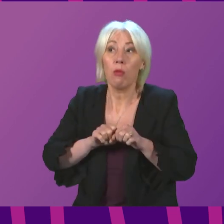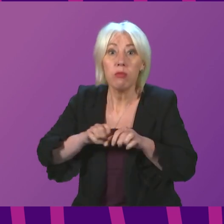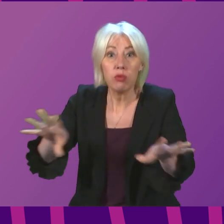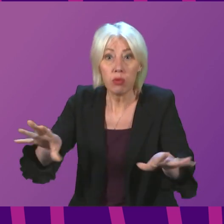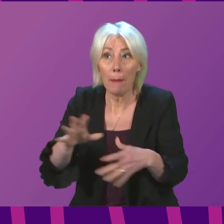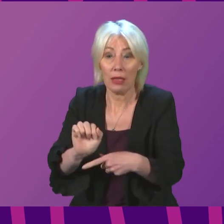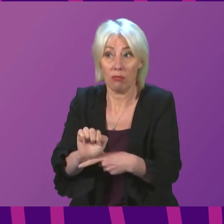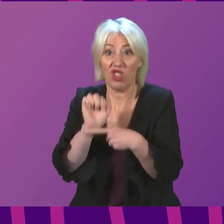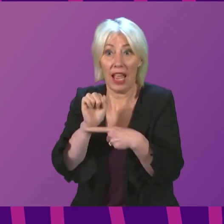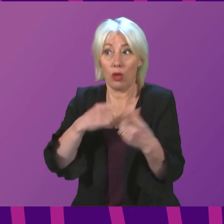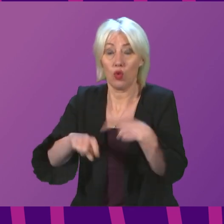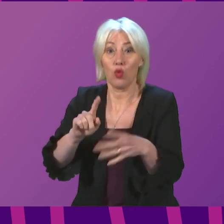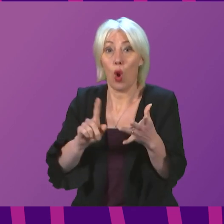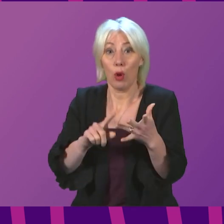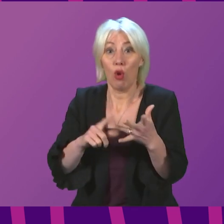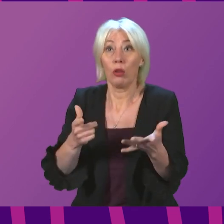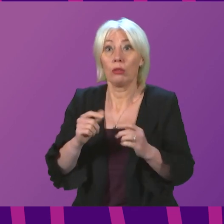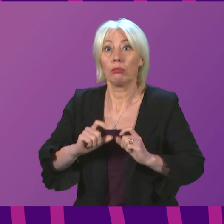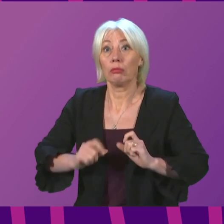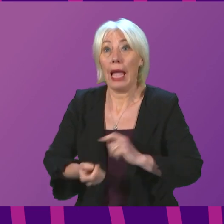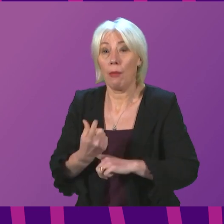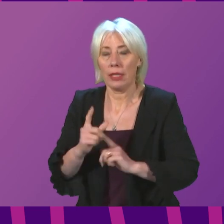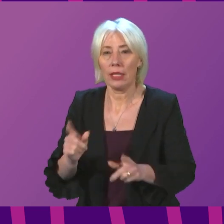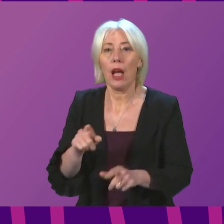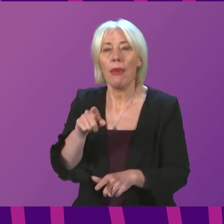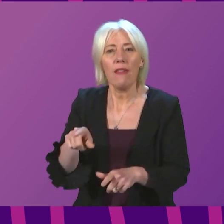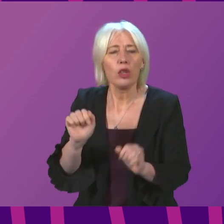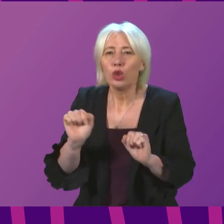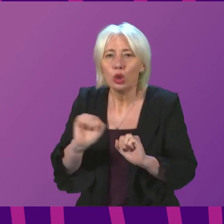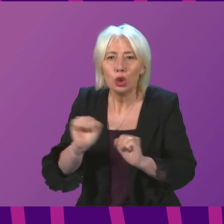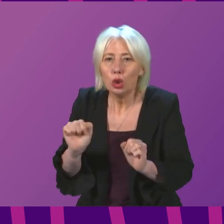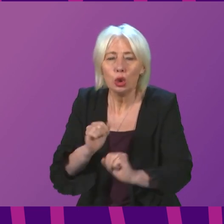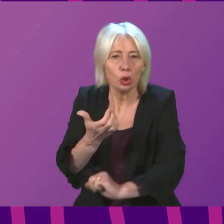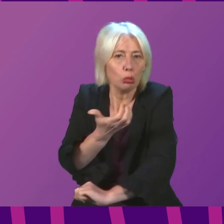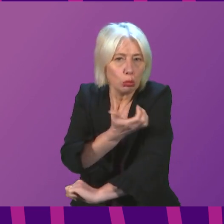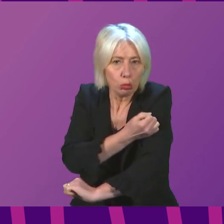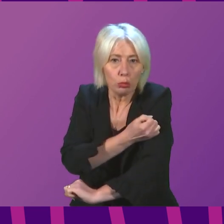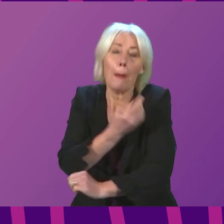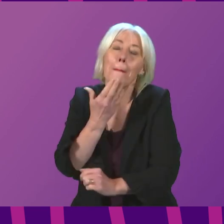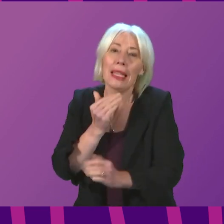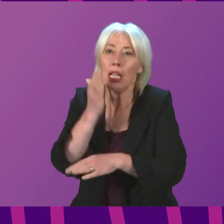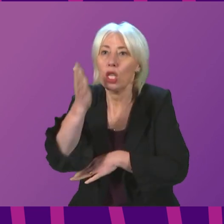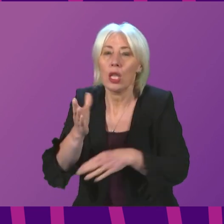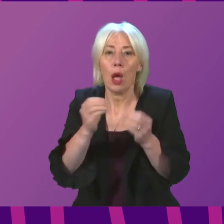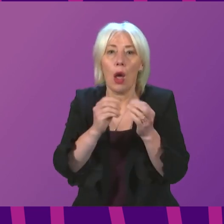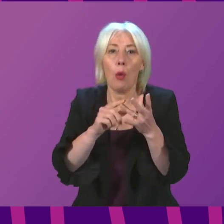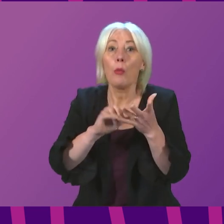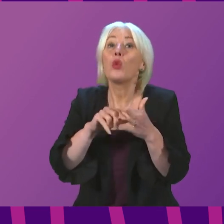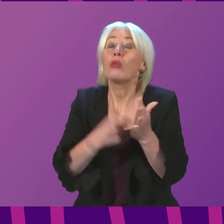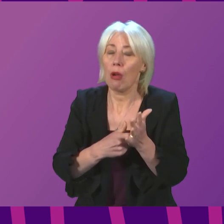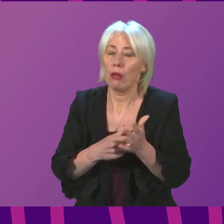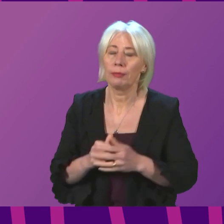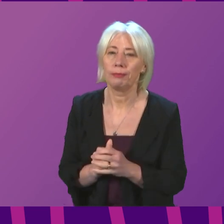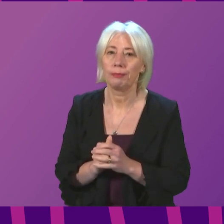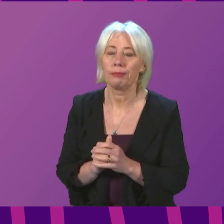the Omicron variant, so anyone who has not done so yet can go out and get their booster. Last